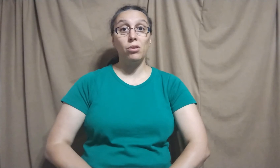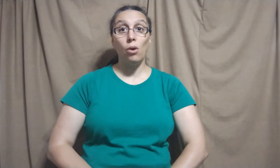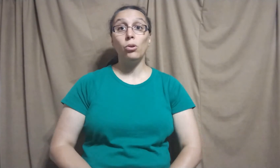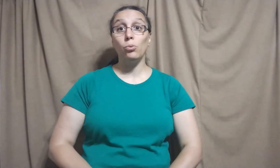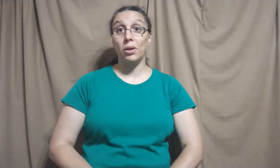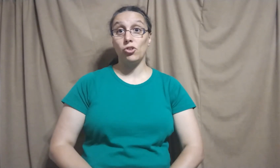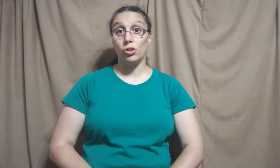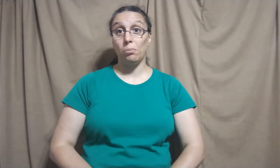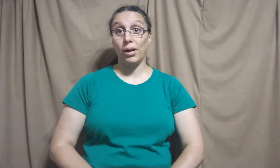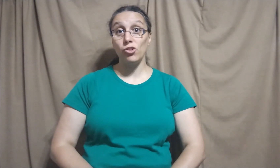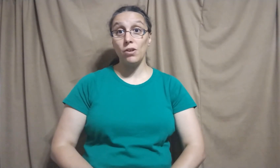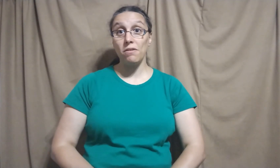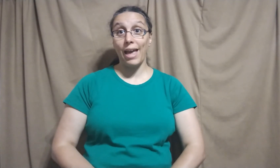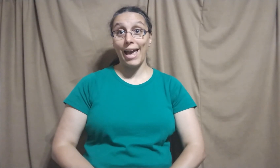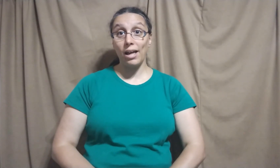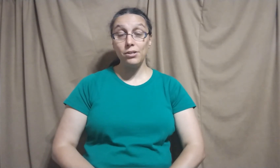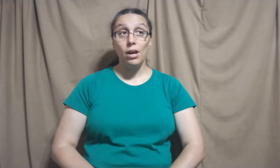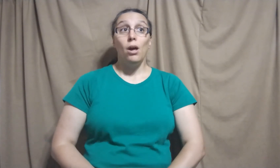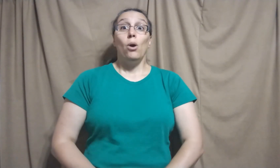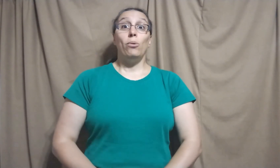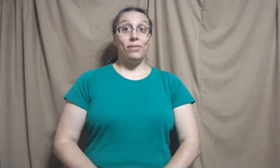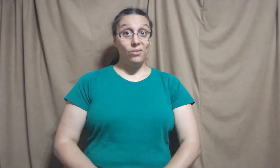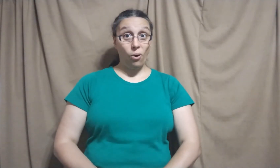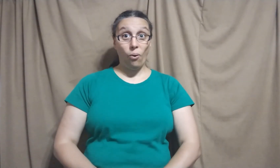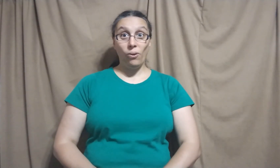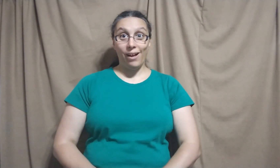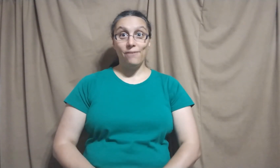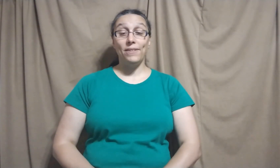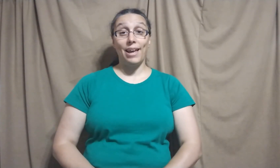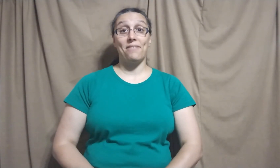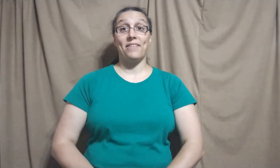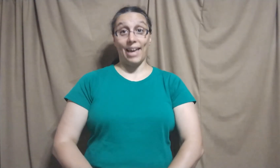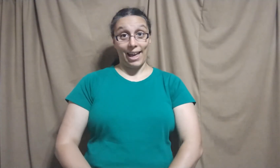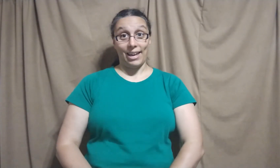local regional branches and within the whole of the SCA. day. Okay.